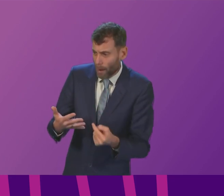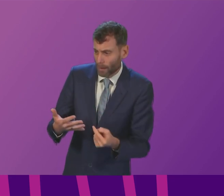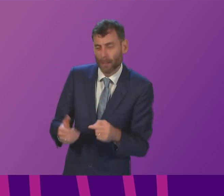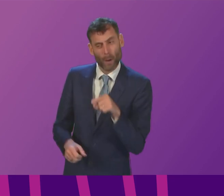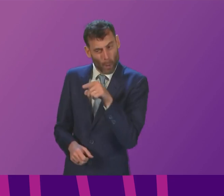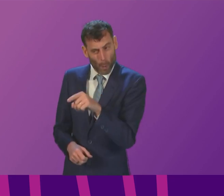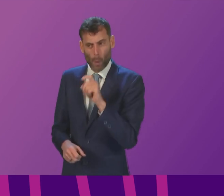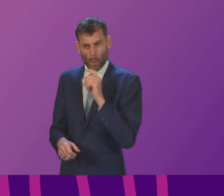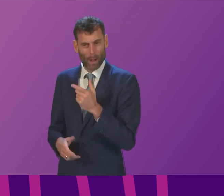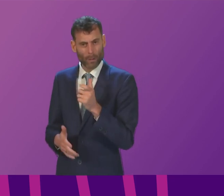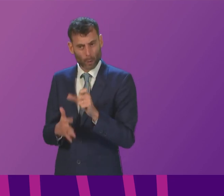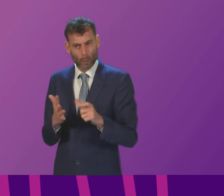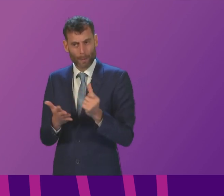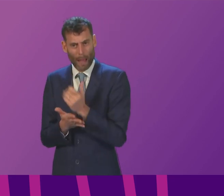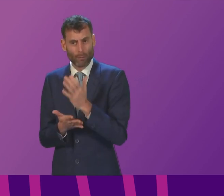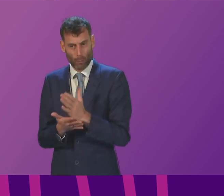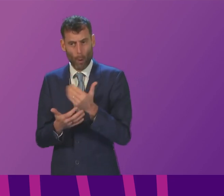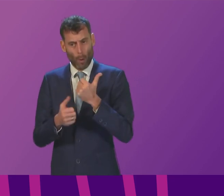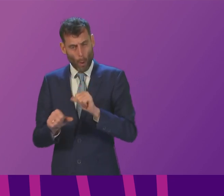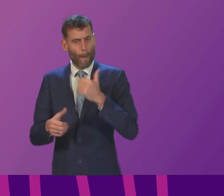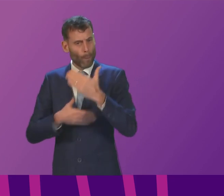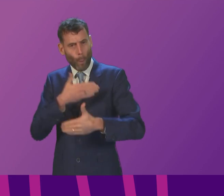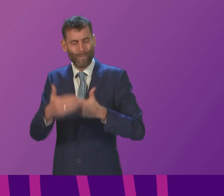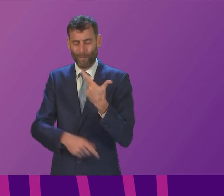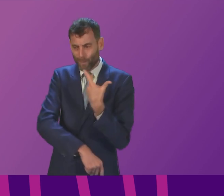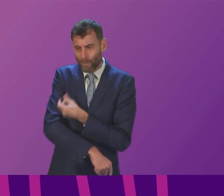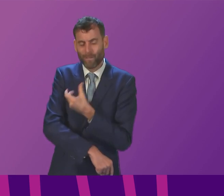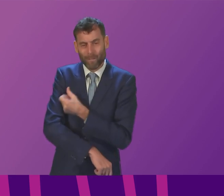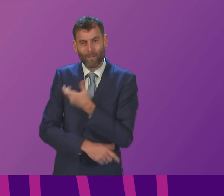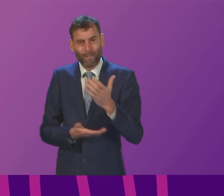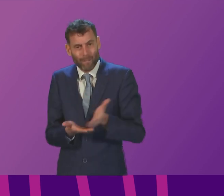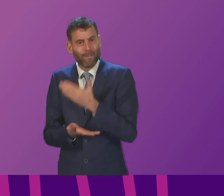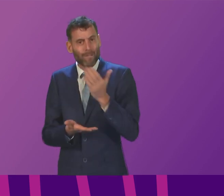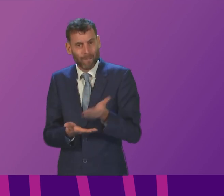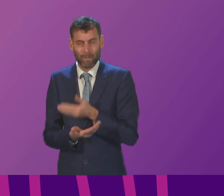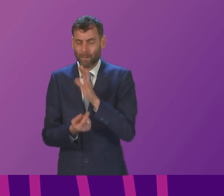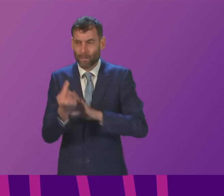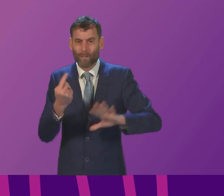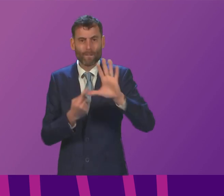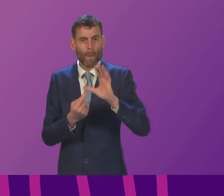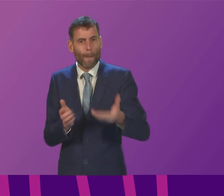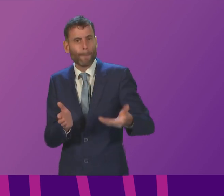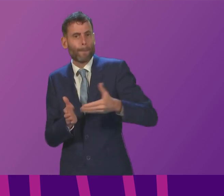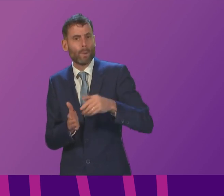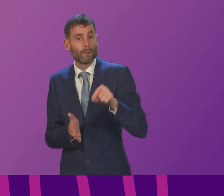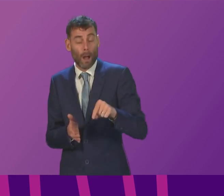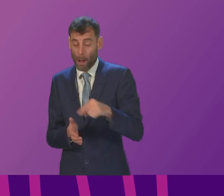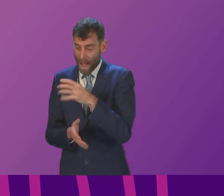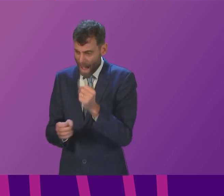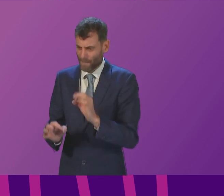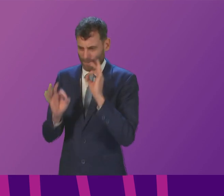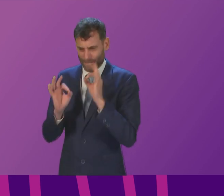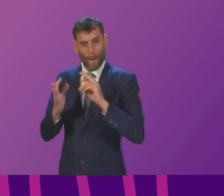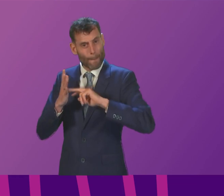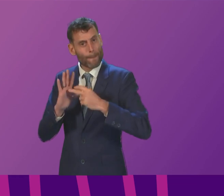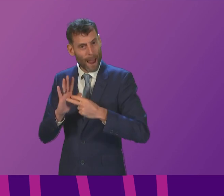you can offer the wider public that this year's winter flu and Covid booster programme has been adequately planned and has